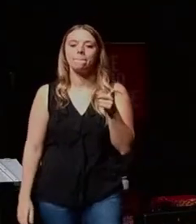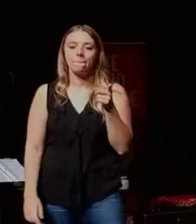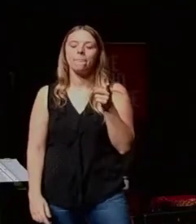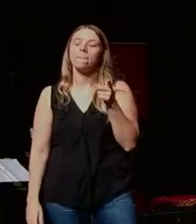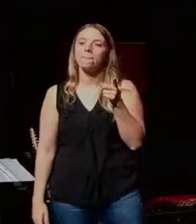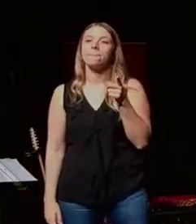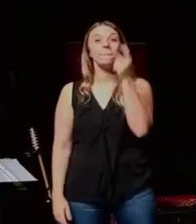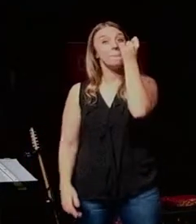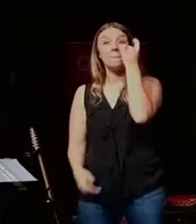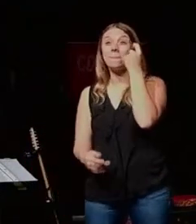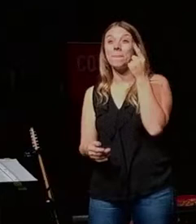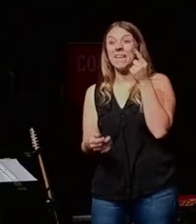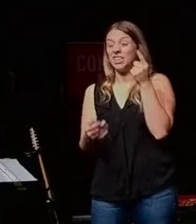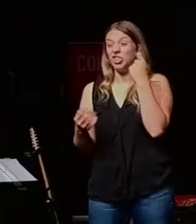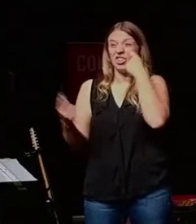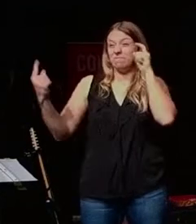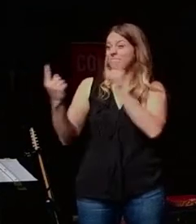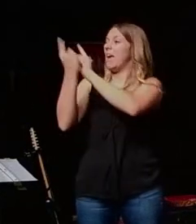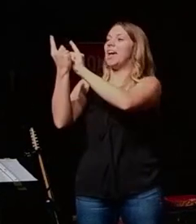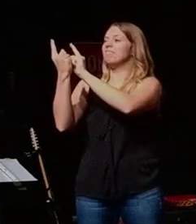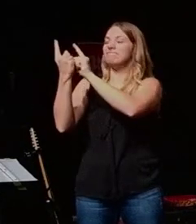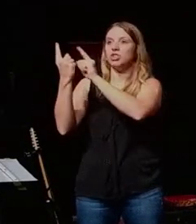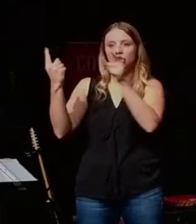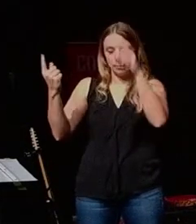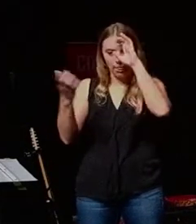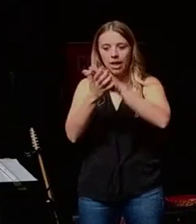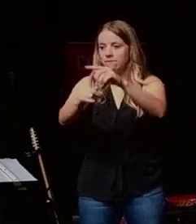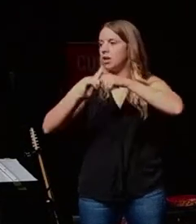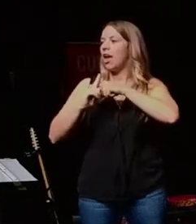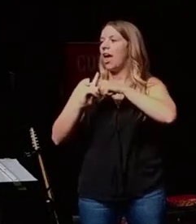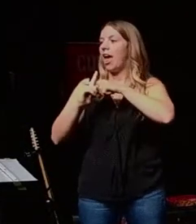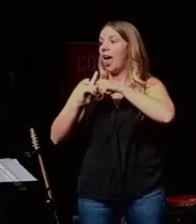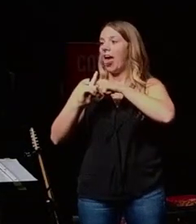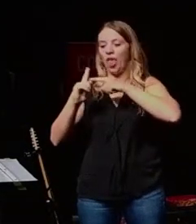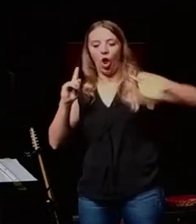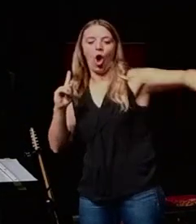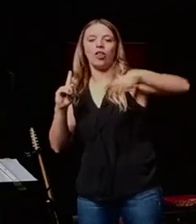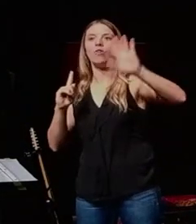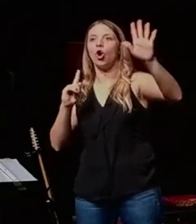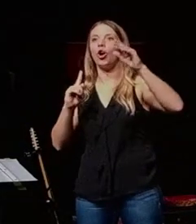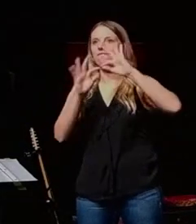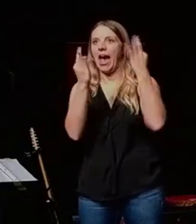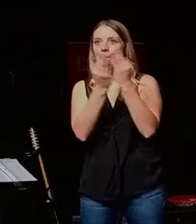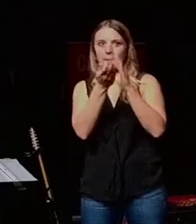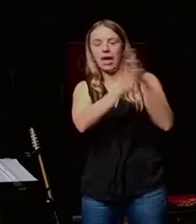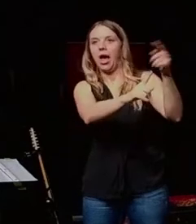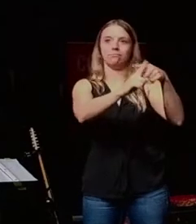Because just in passing, she says, she believed, next step, her whole household gets baptized. Who's the boss?